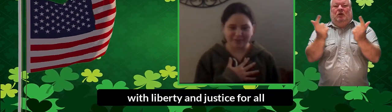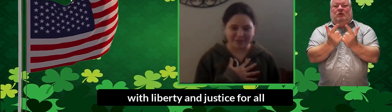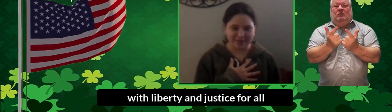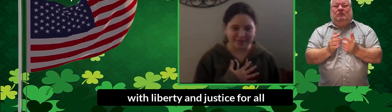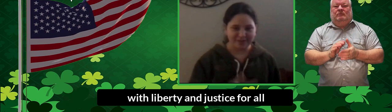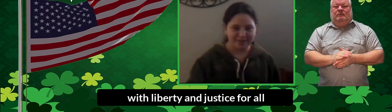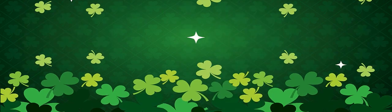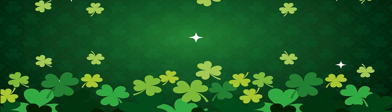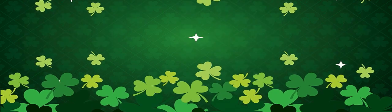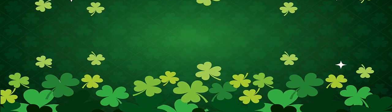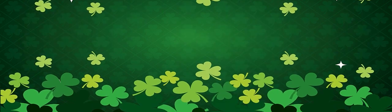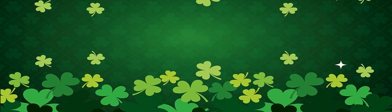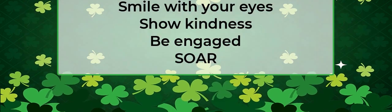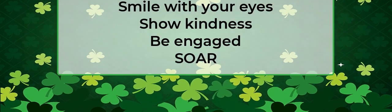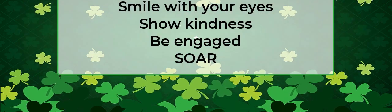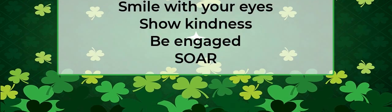for all.